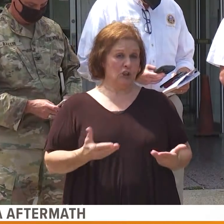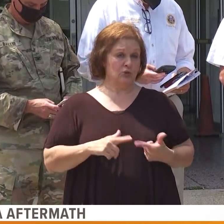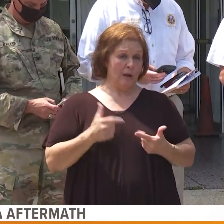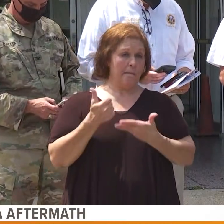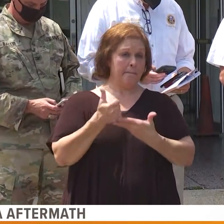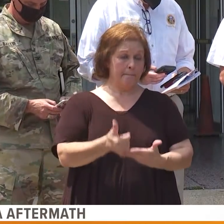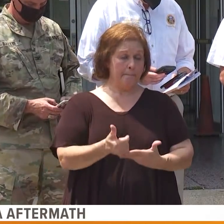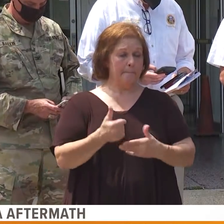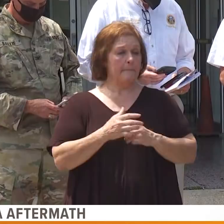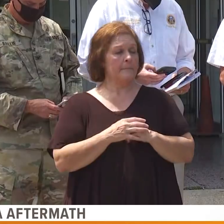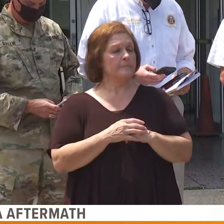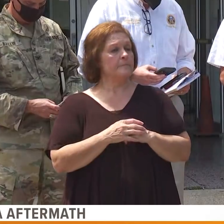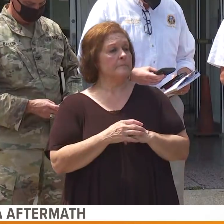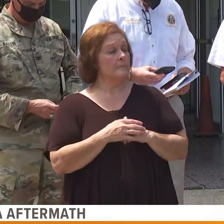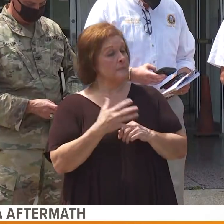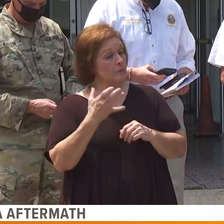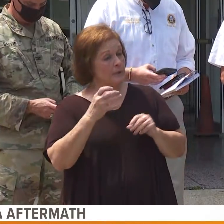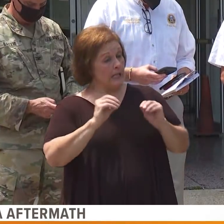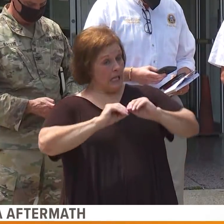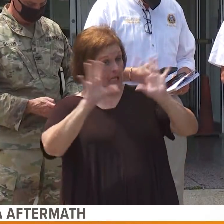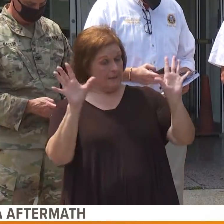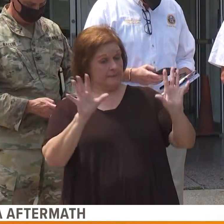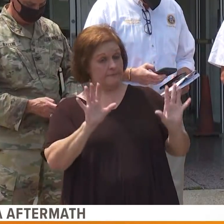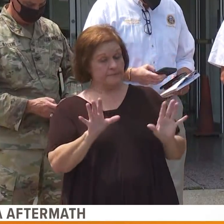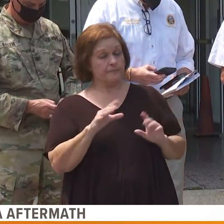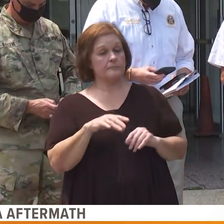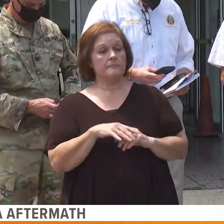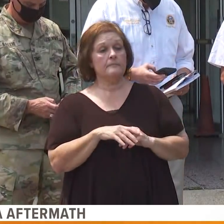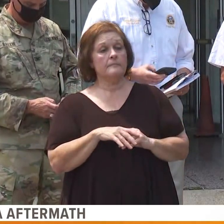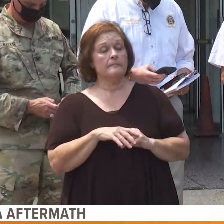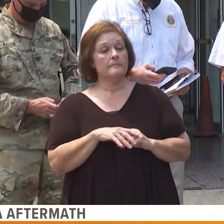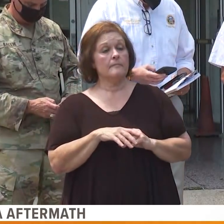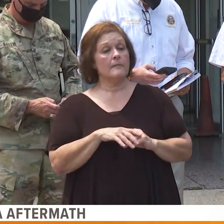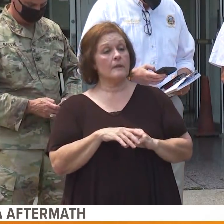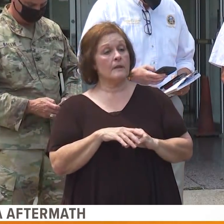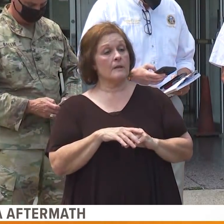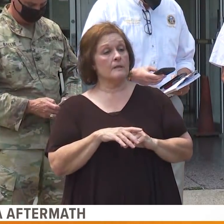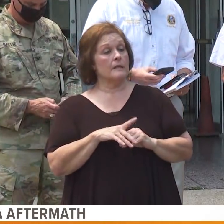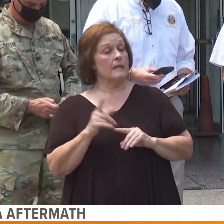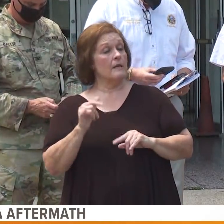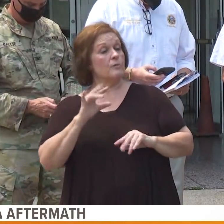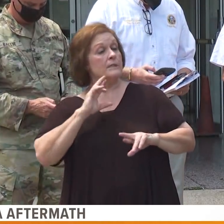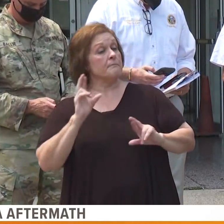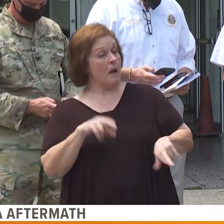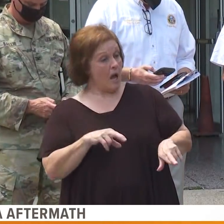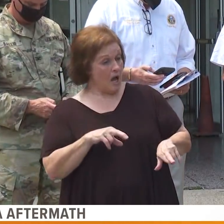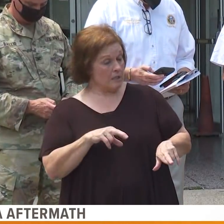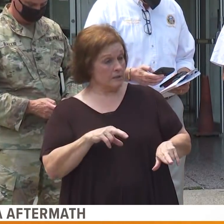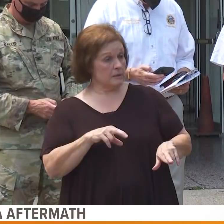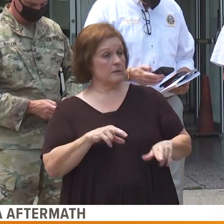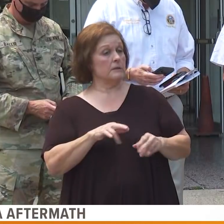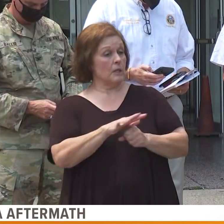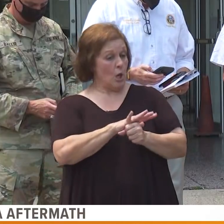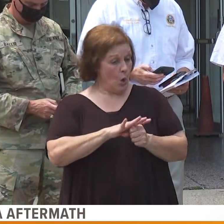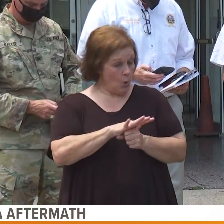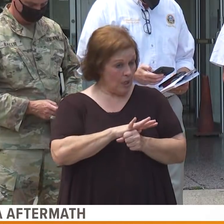To that point, I want to make it very clear that the response is being locally executed,